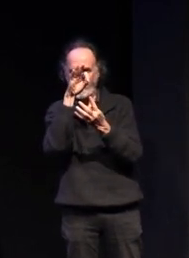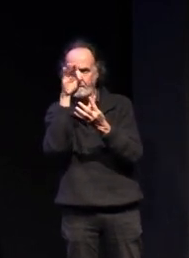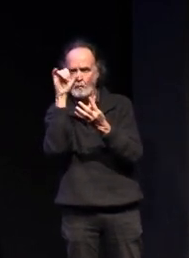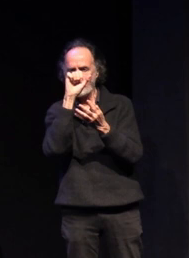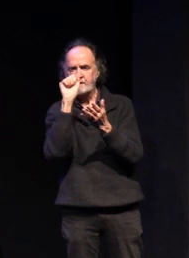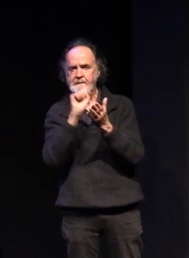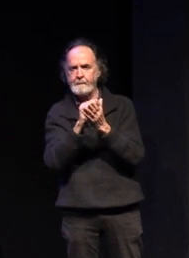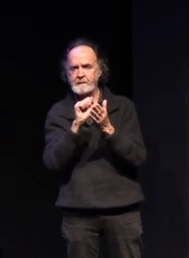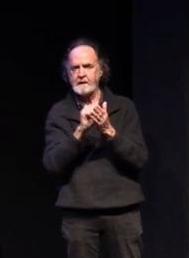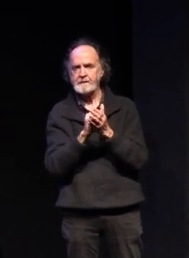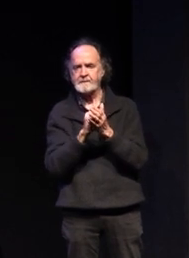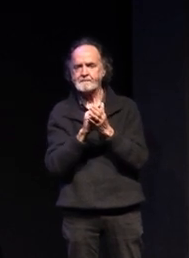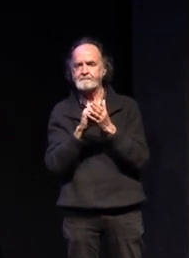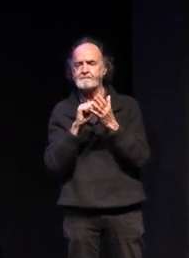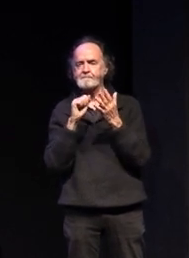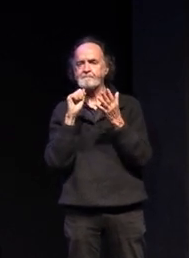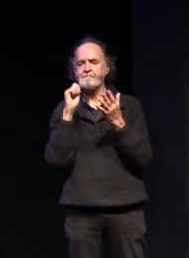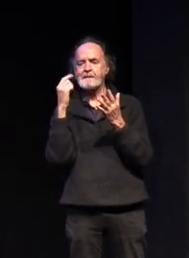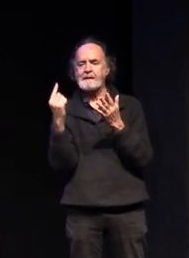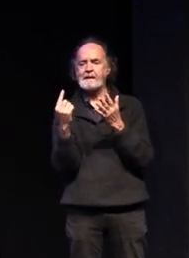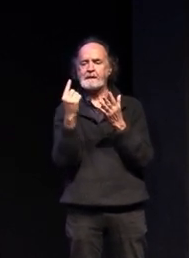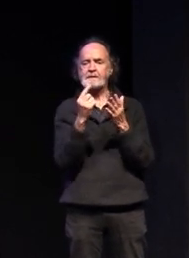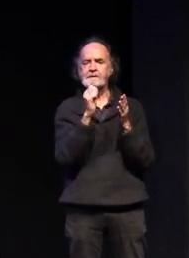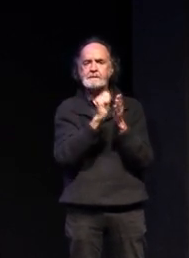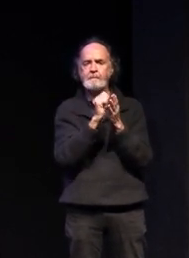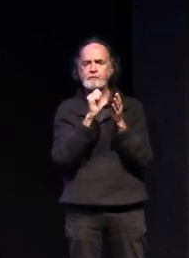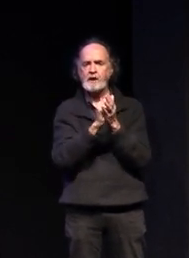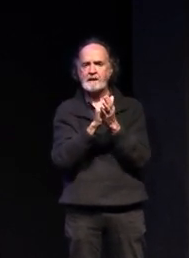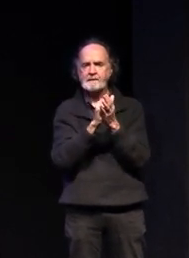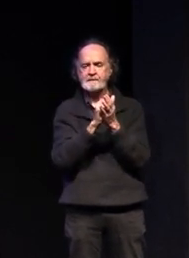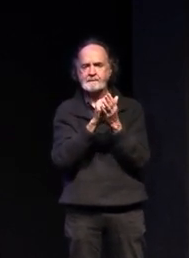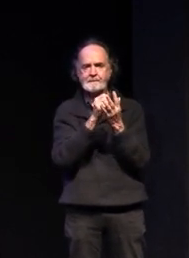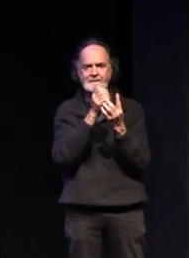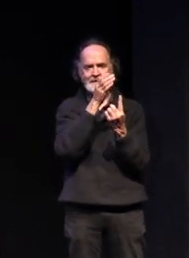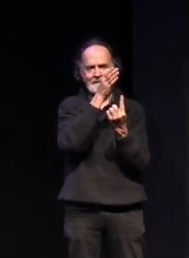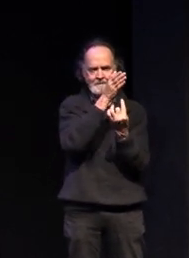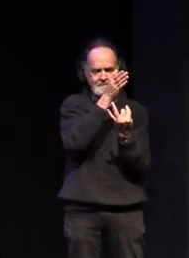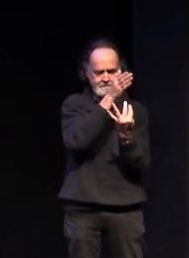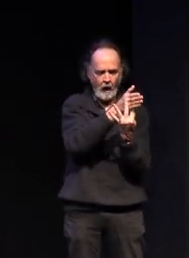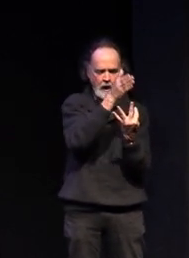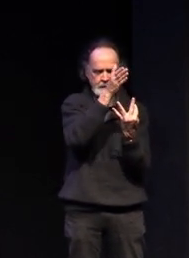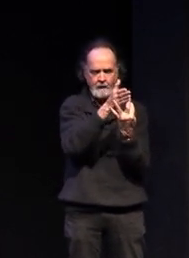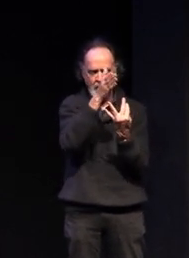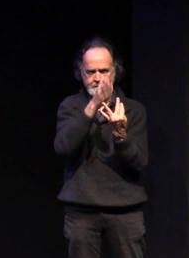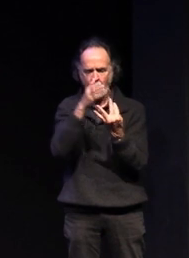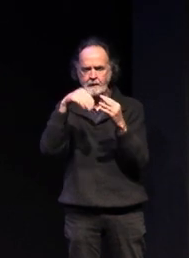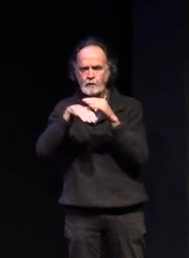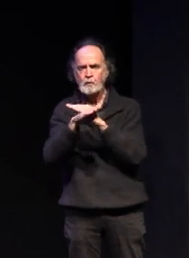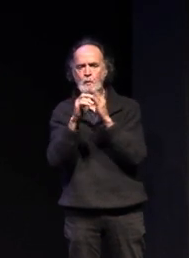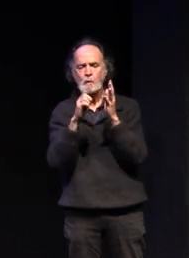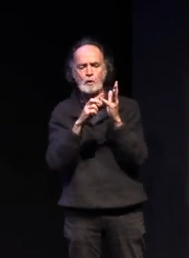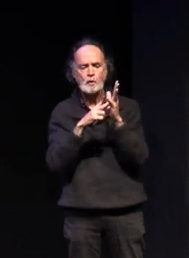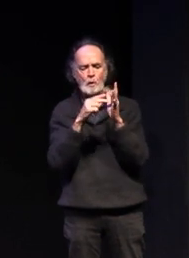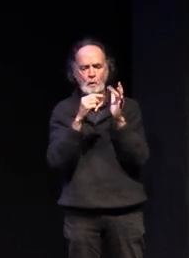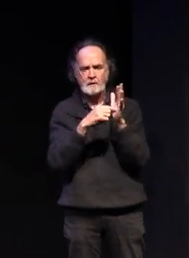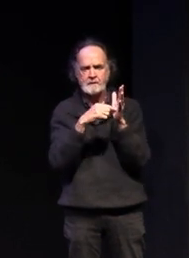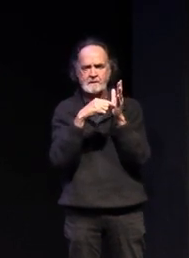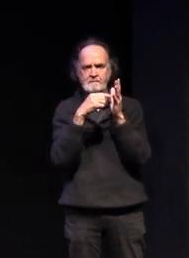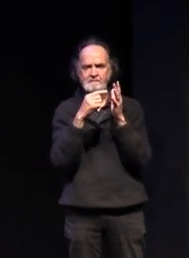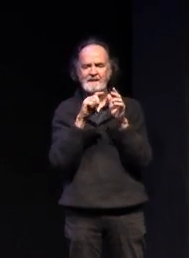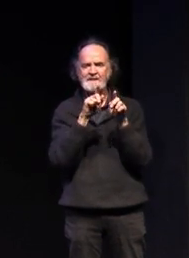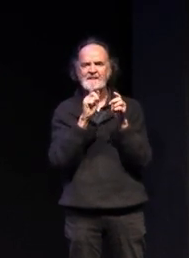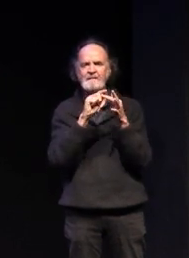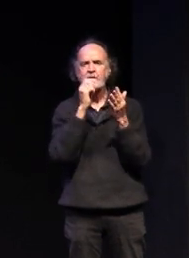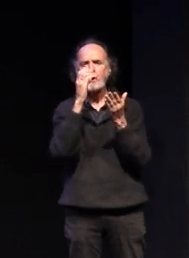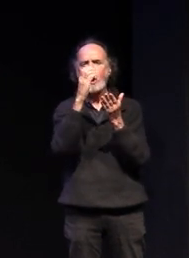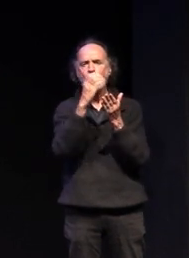to do and each of these subjects is broken up into a unit so a unit is a package of curriculum material